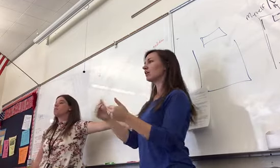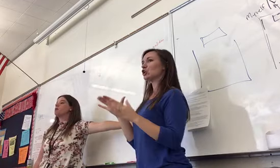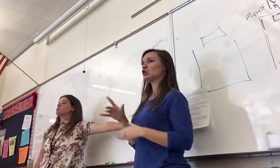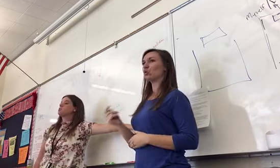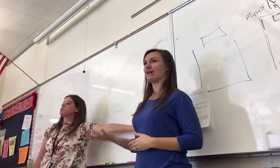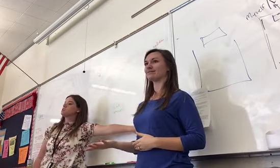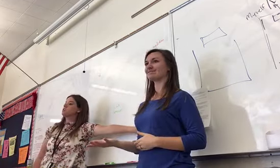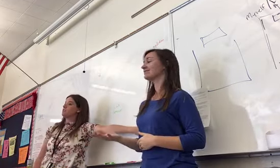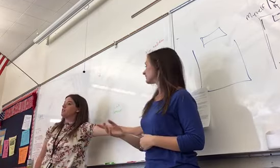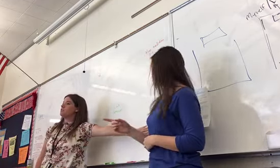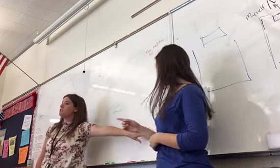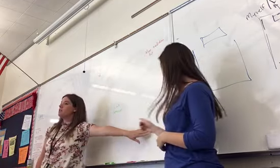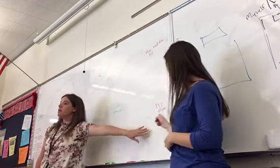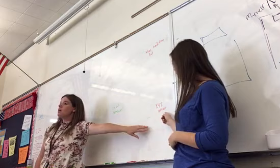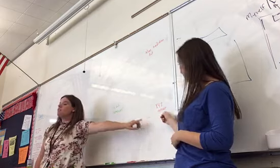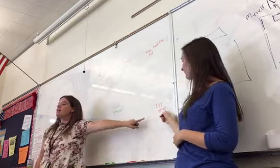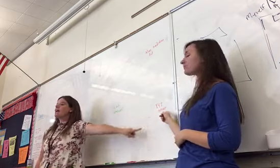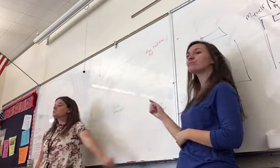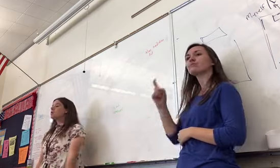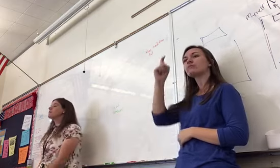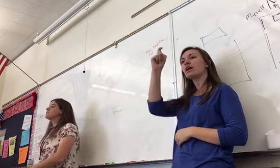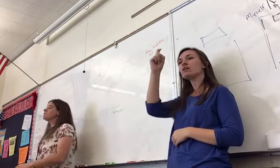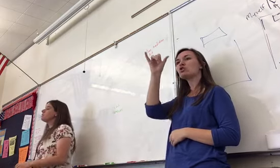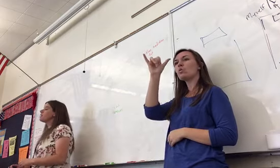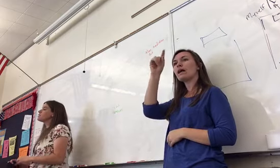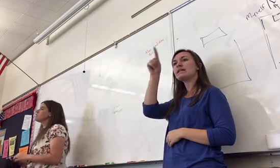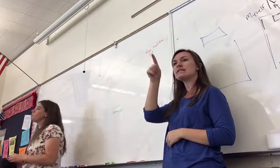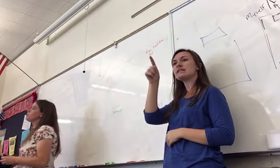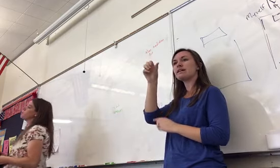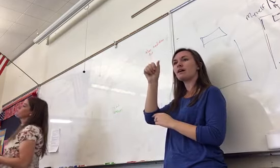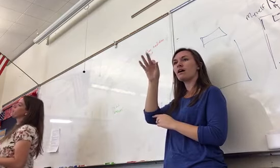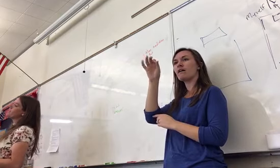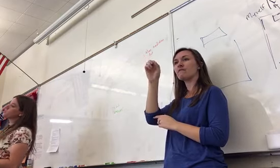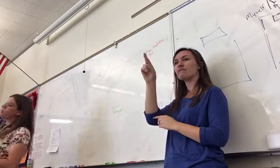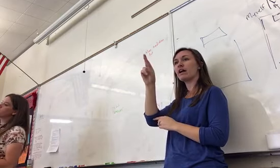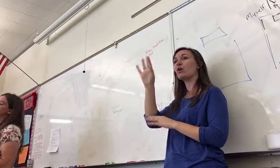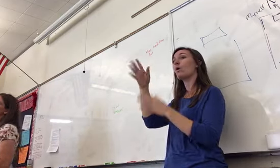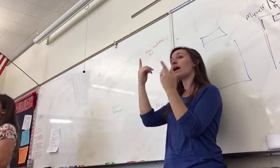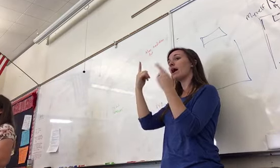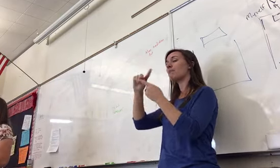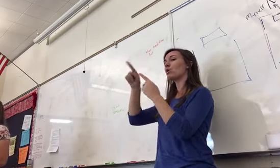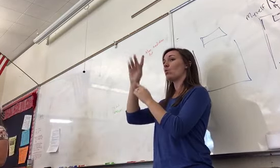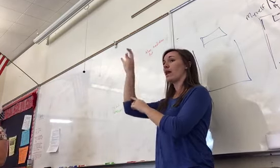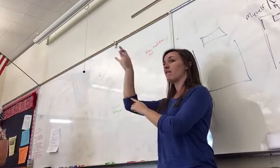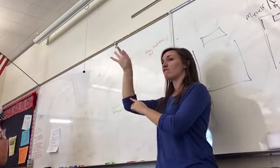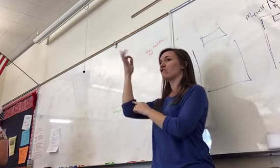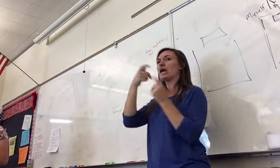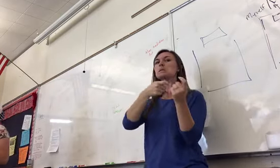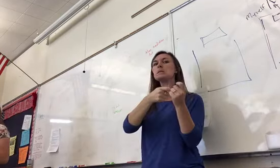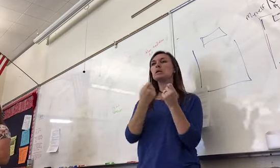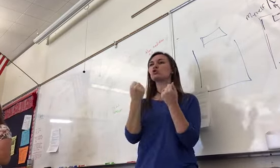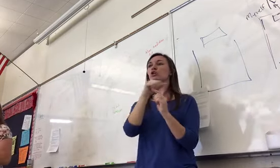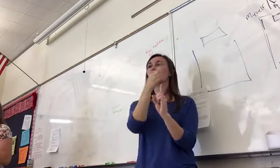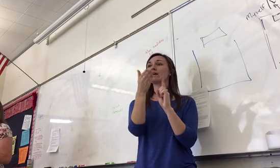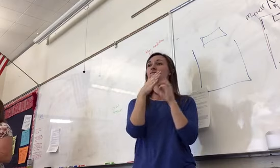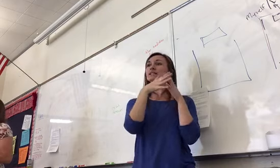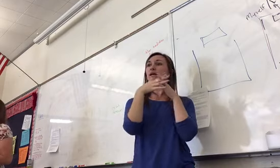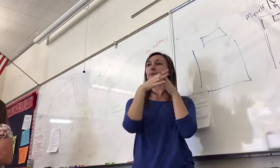had a bunch of questions on this. The XYZ affair is going to be when France wants America to join the American Revolution. It's